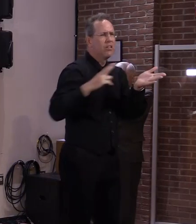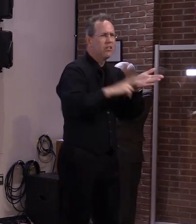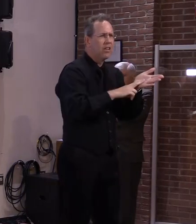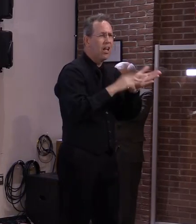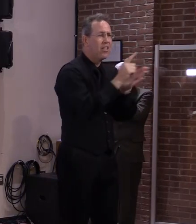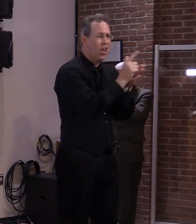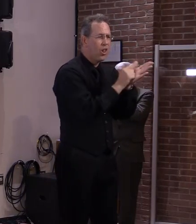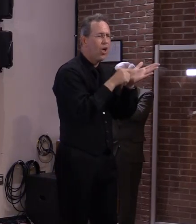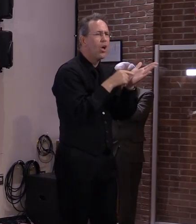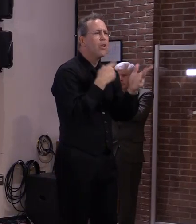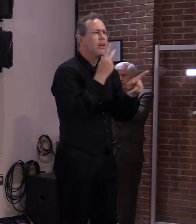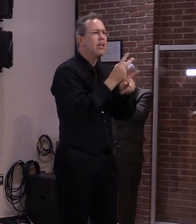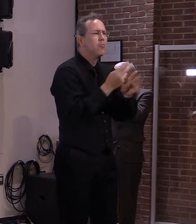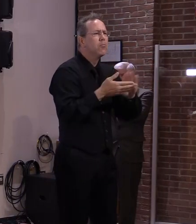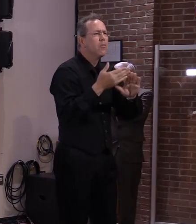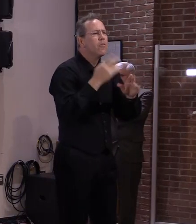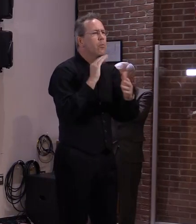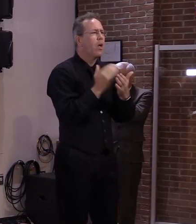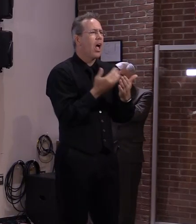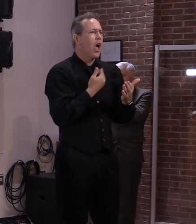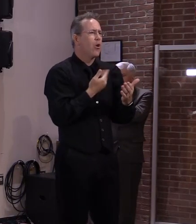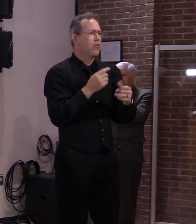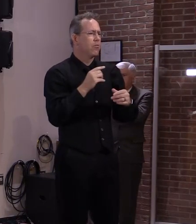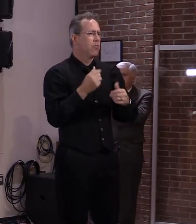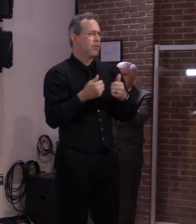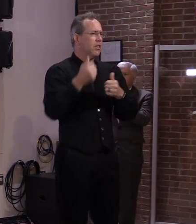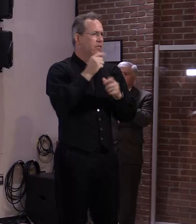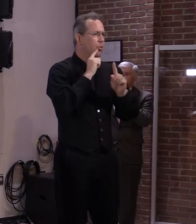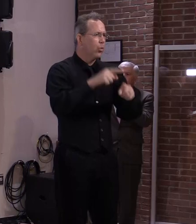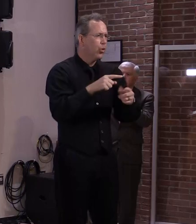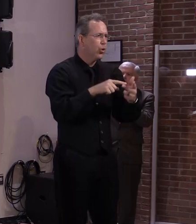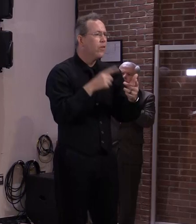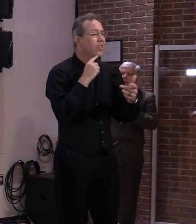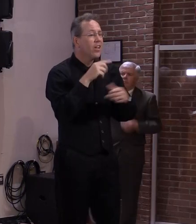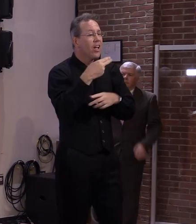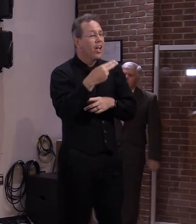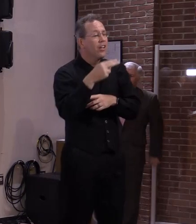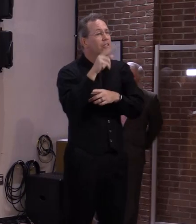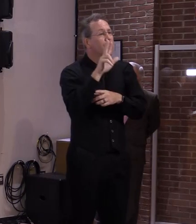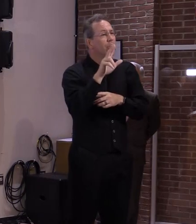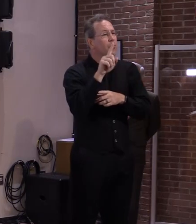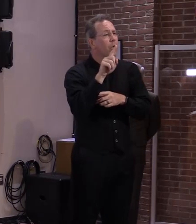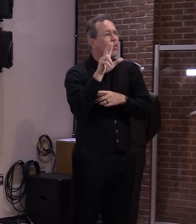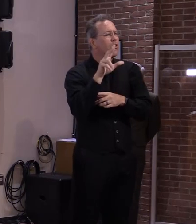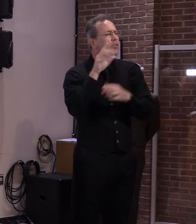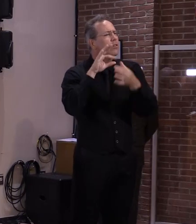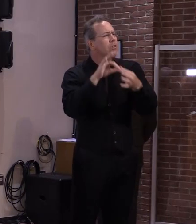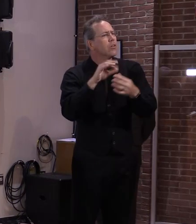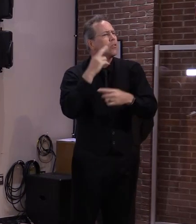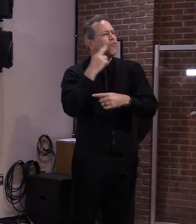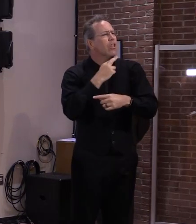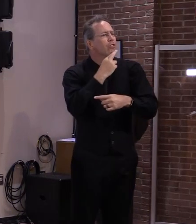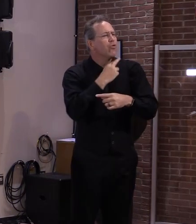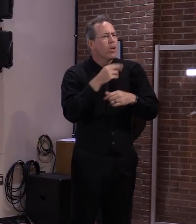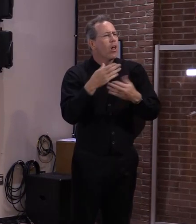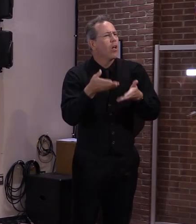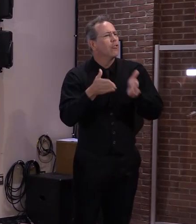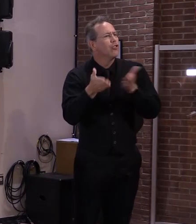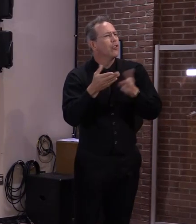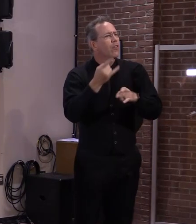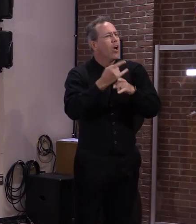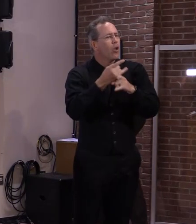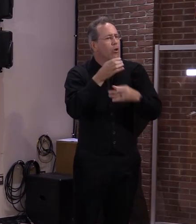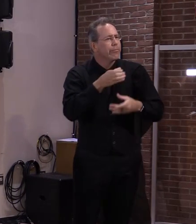portion of my executive order in place, allowing restaurants and bars to continue serving drinks to go. This has been an